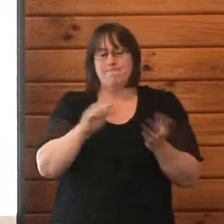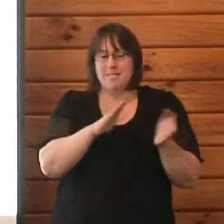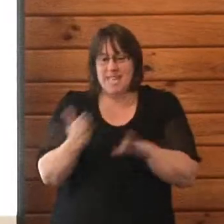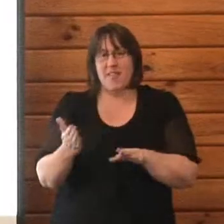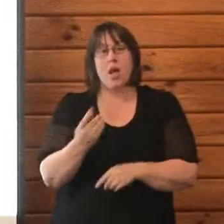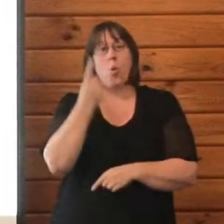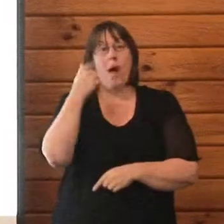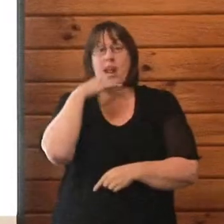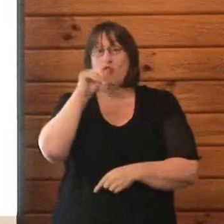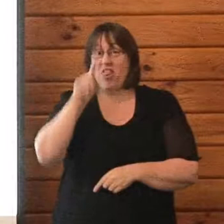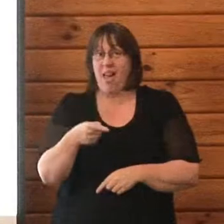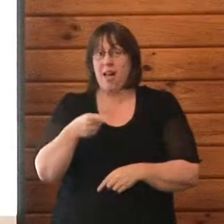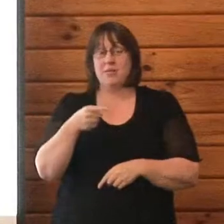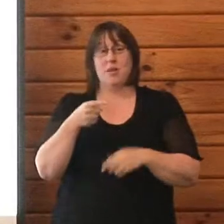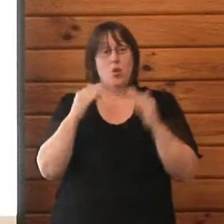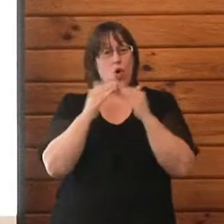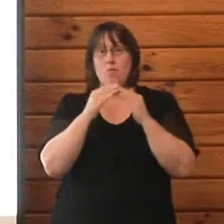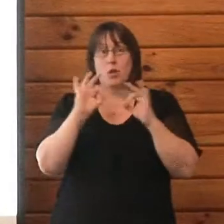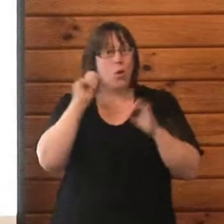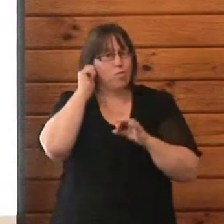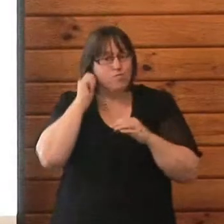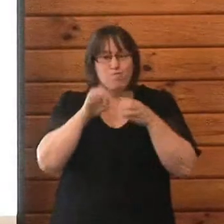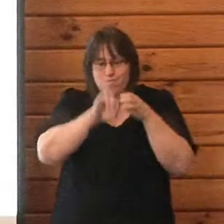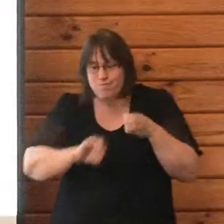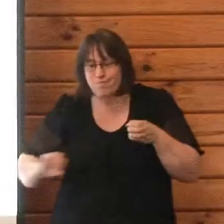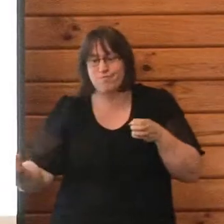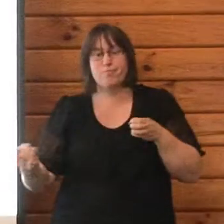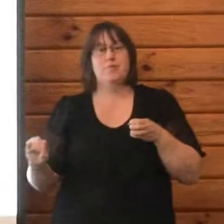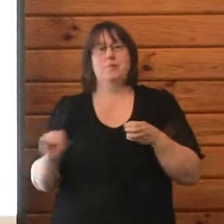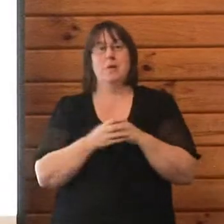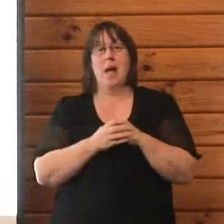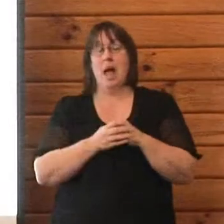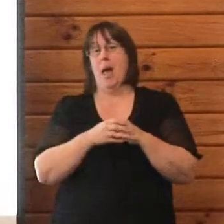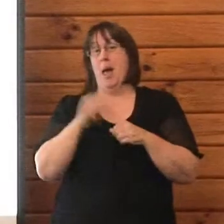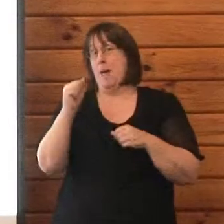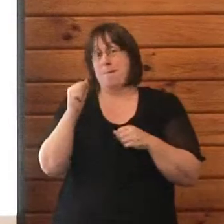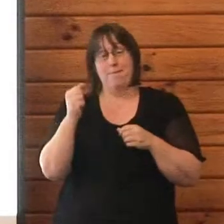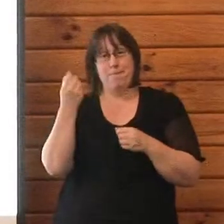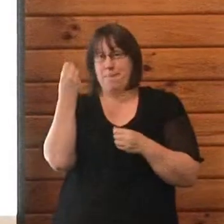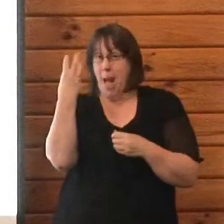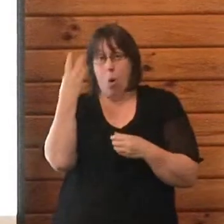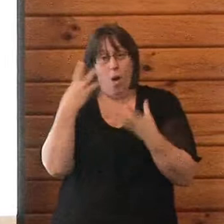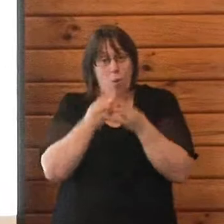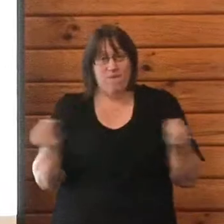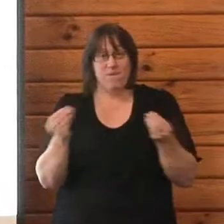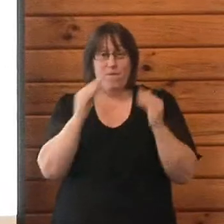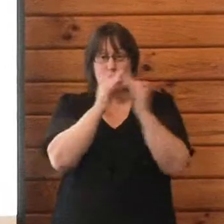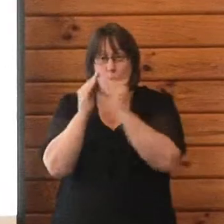sewage, 37,000 homes with no power, we had 150,000 tons of liquefaction